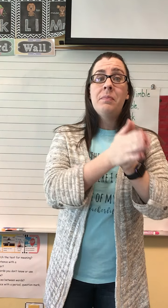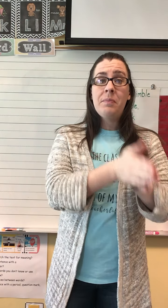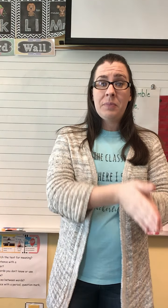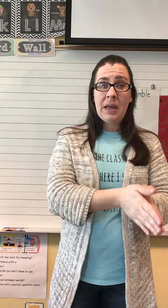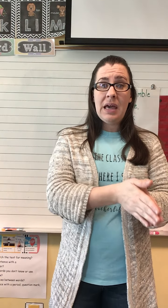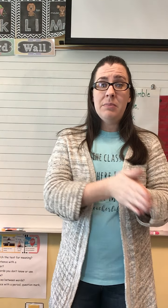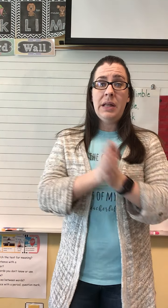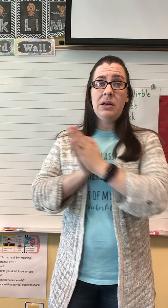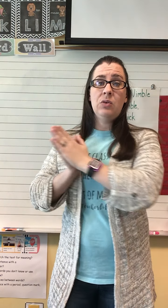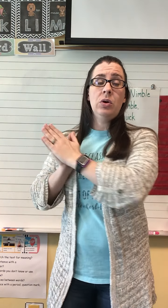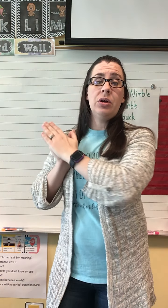And blend the word.